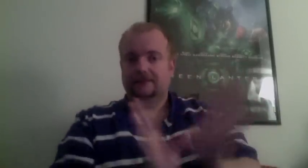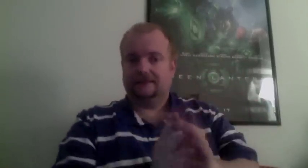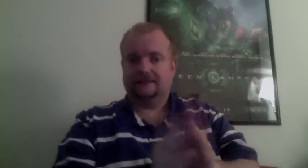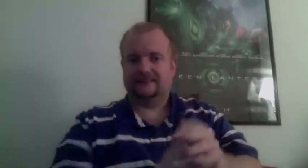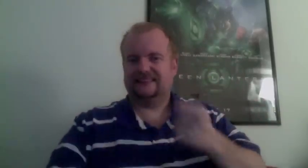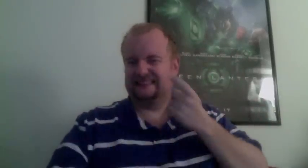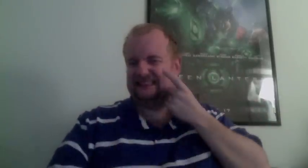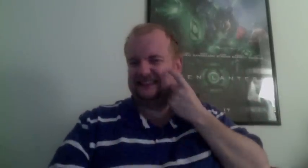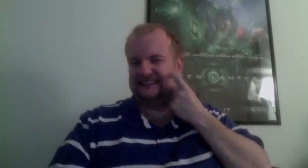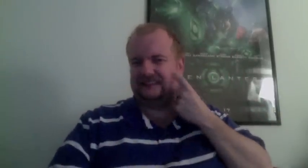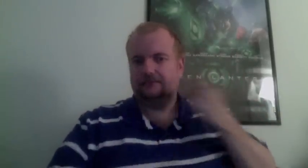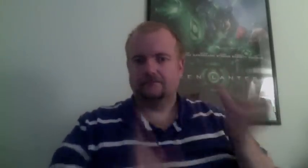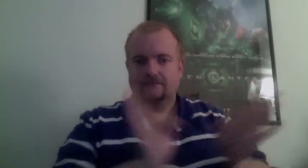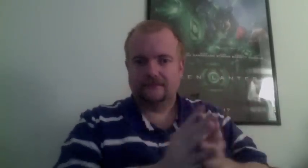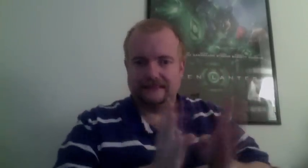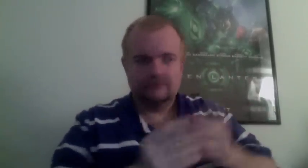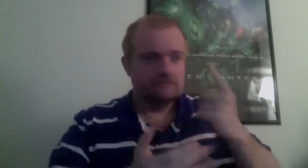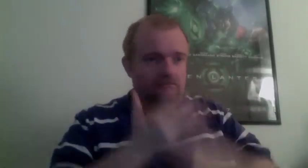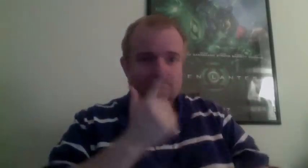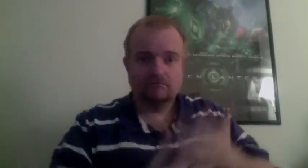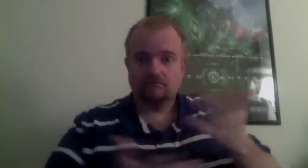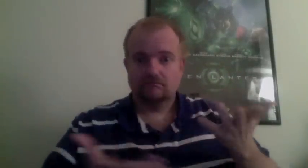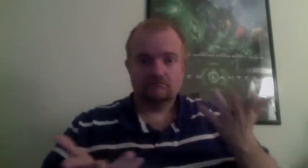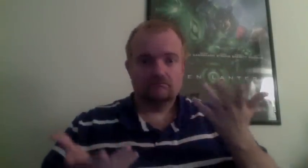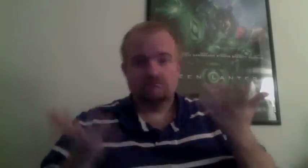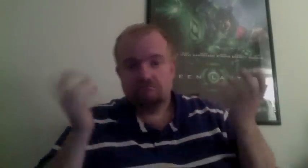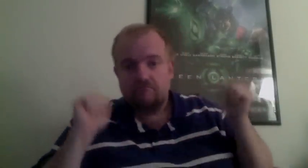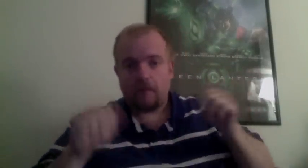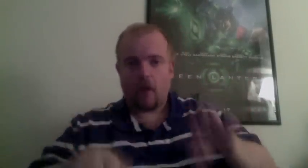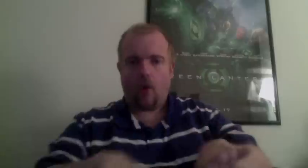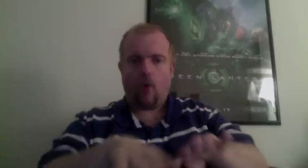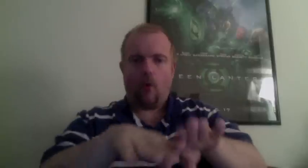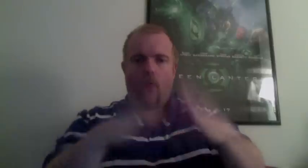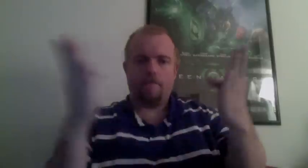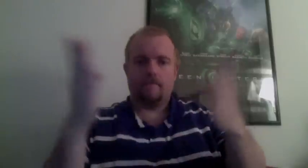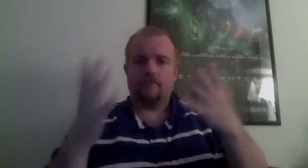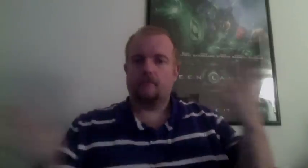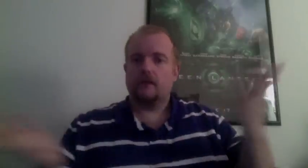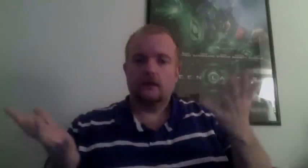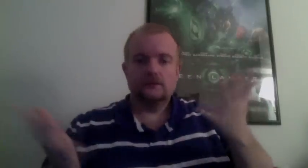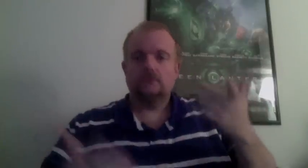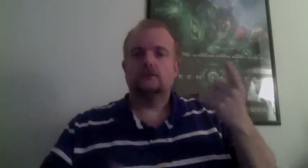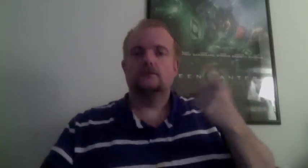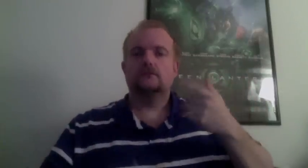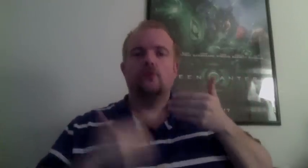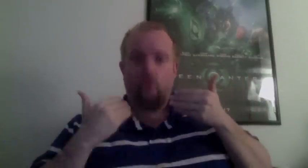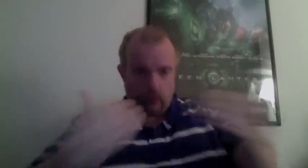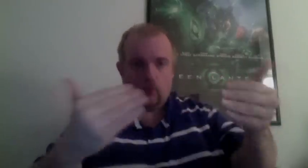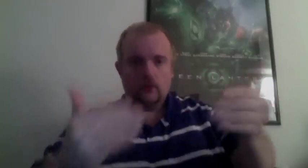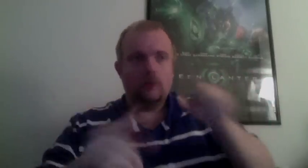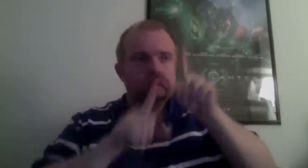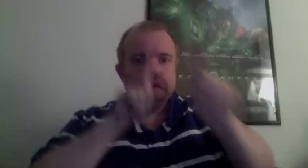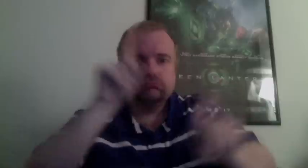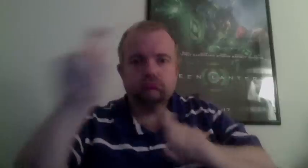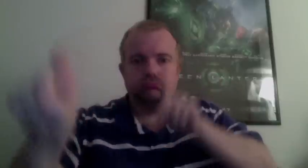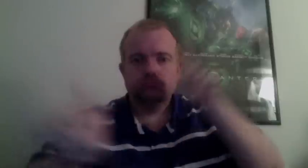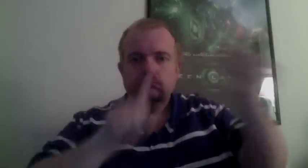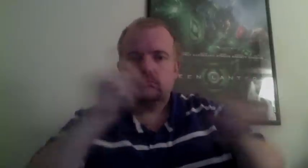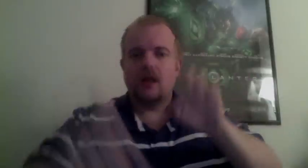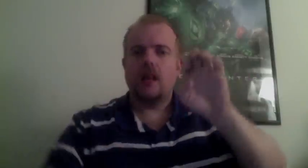To be able to employ a weapon at long ranges against multiple targets, the ability to operate with impunity anywhere we want